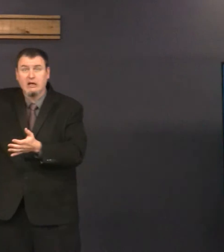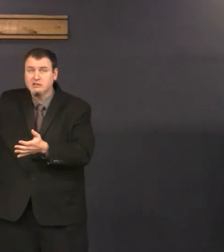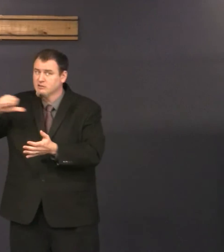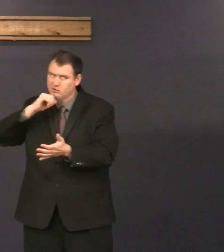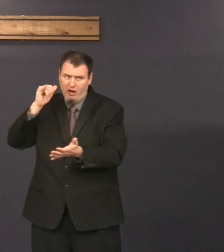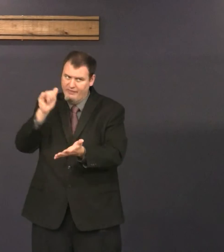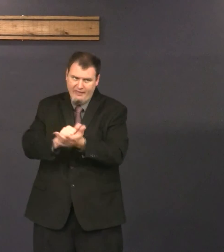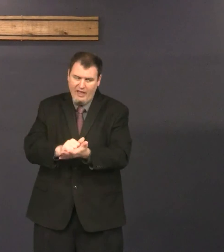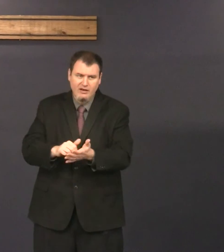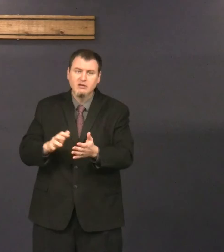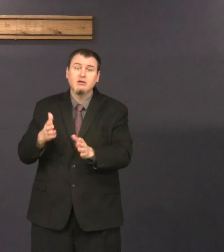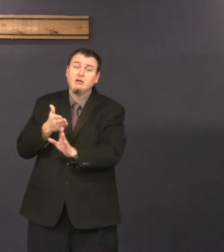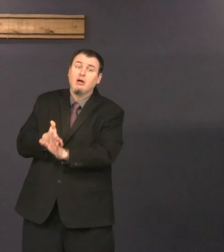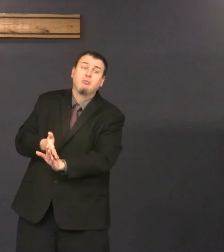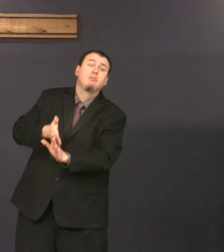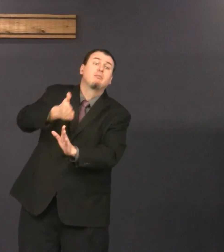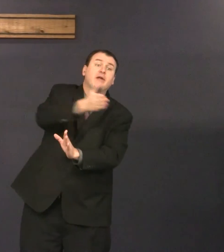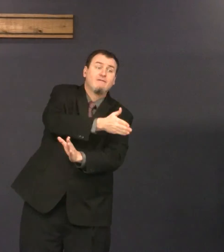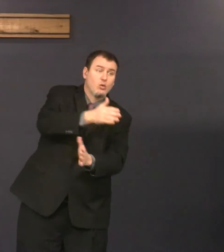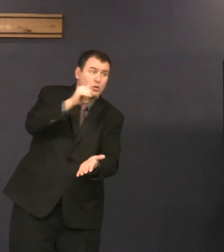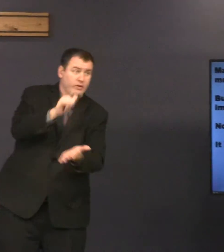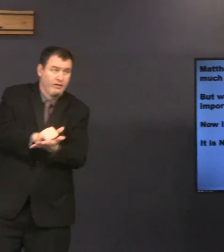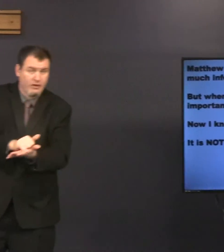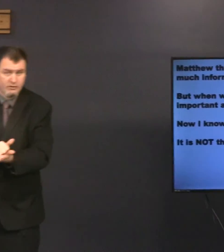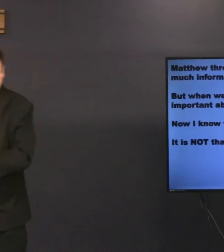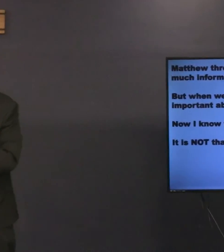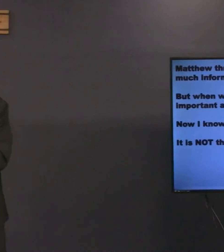Later on, that appears in the book of John. Before that,